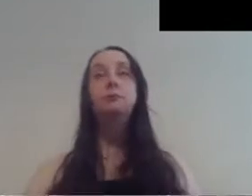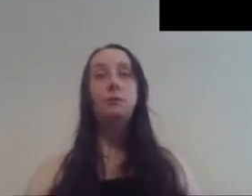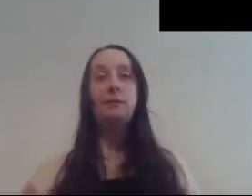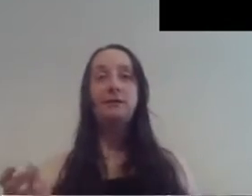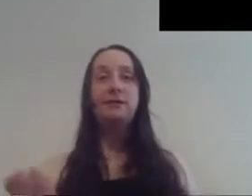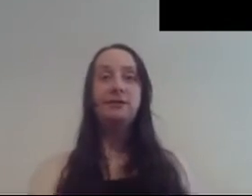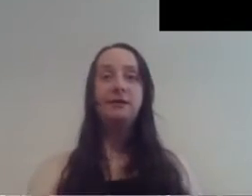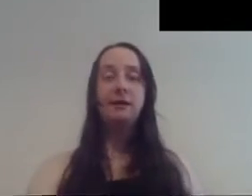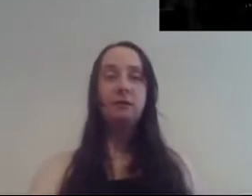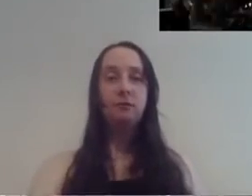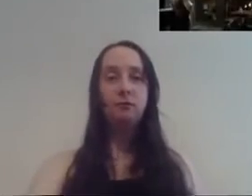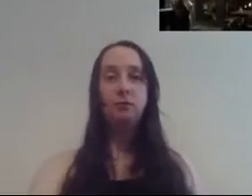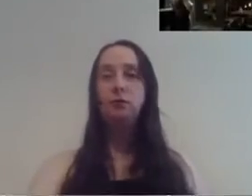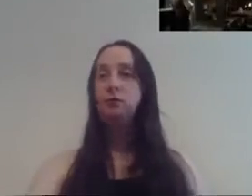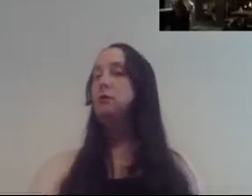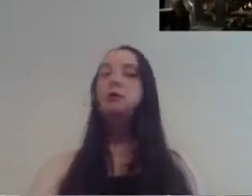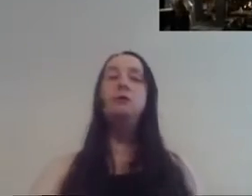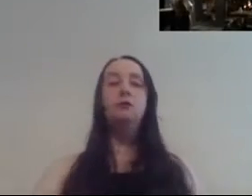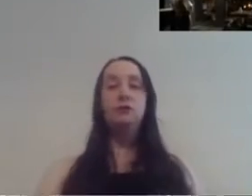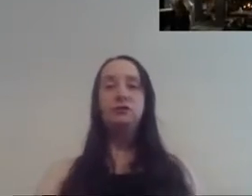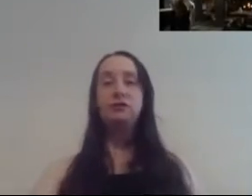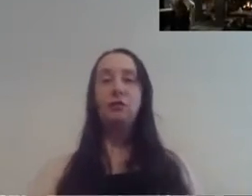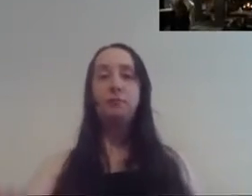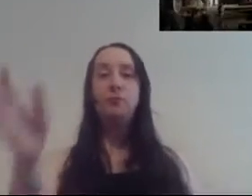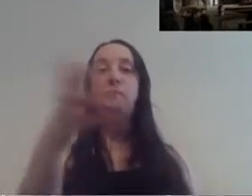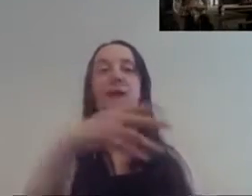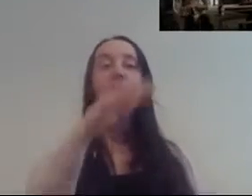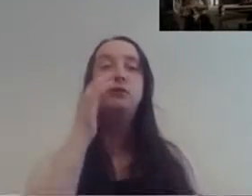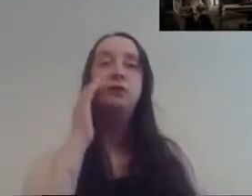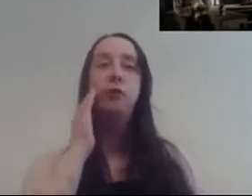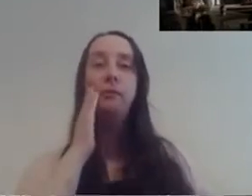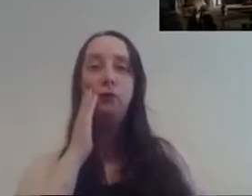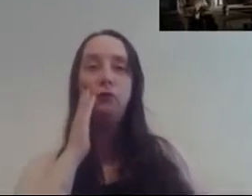you're back to Regina now no so that's just a pure backstory of Robin Hood